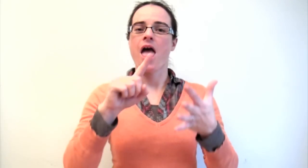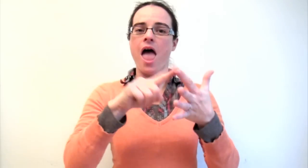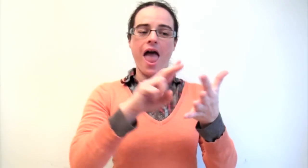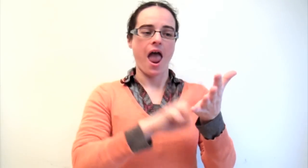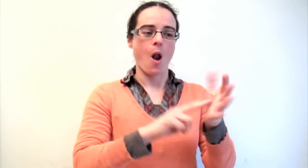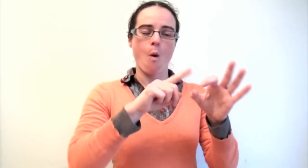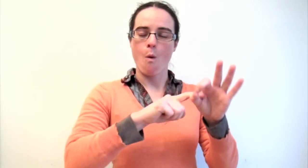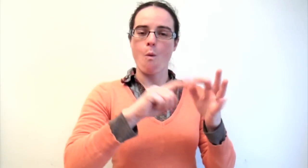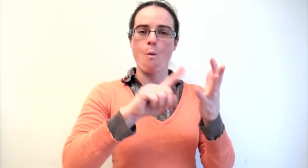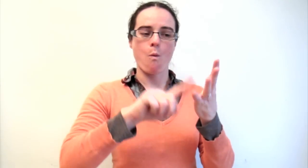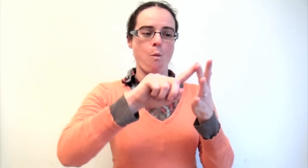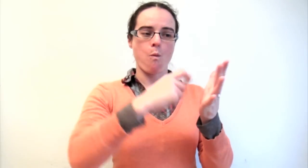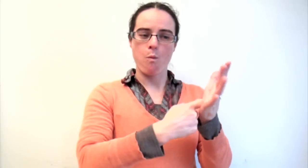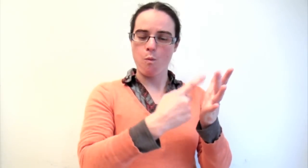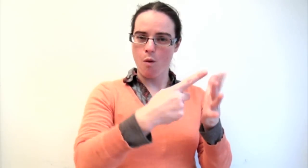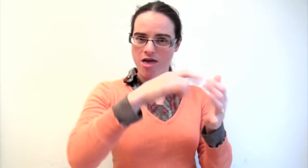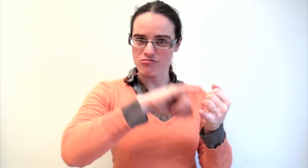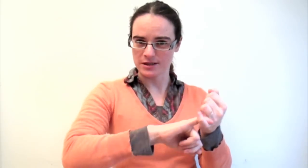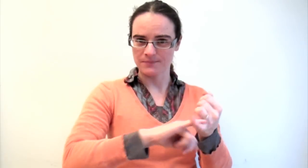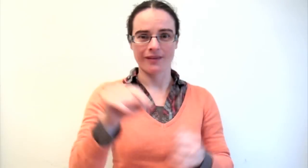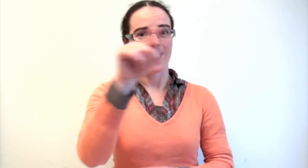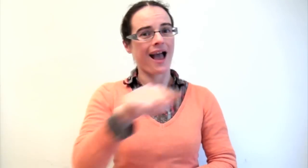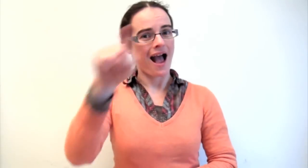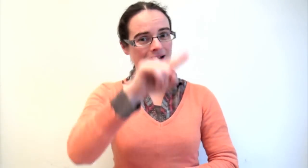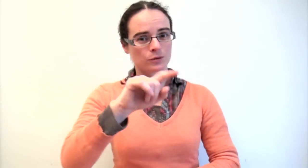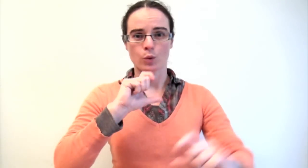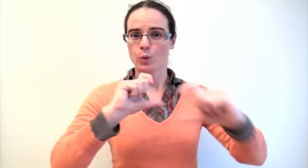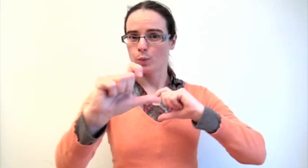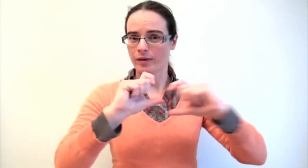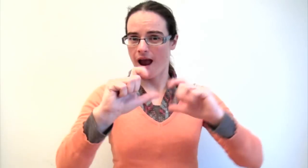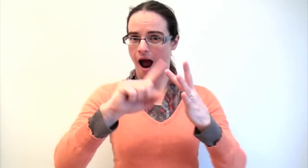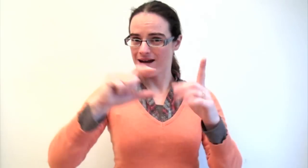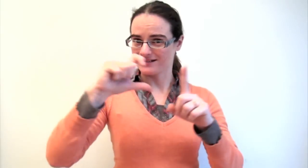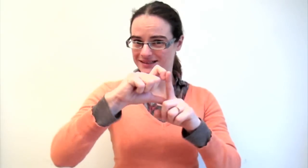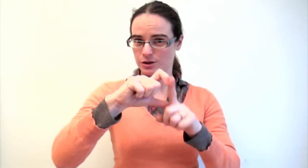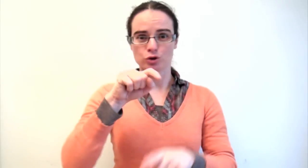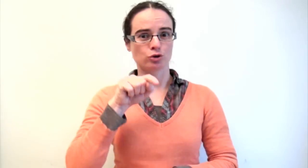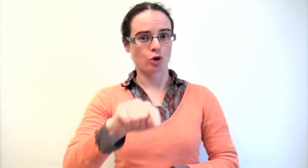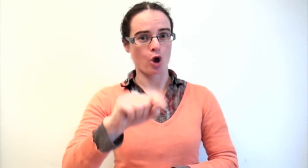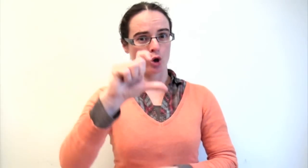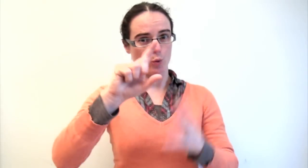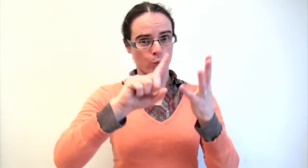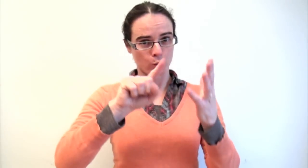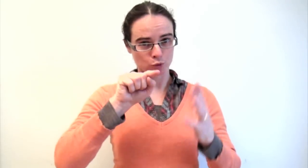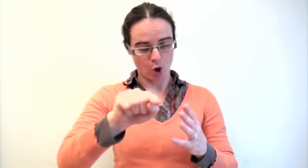If you want more information about how to join us, email us on